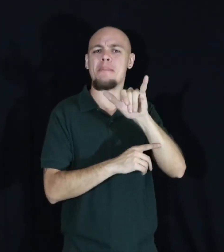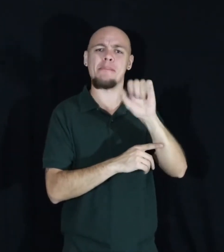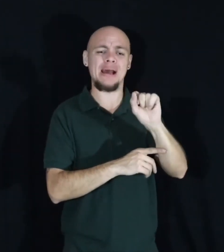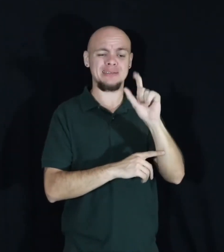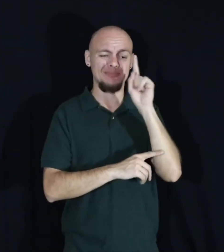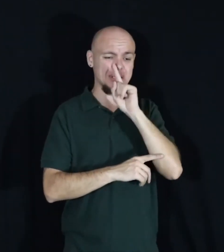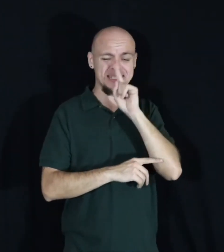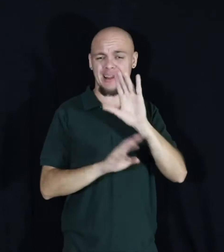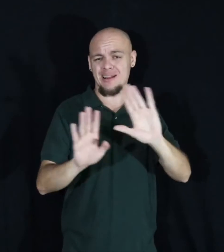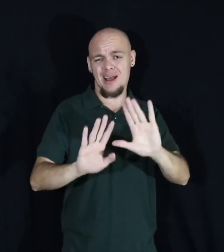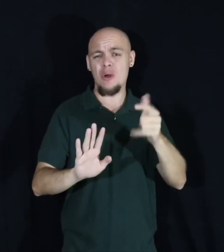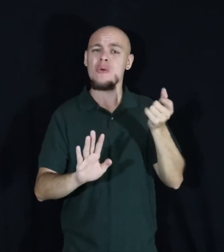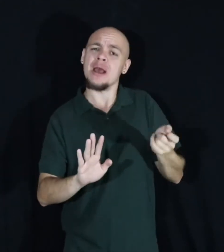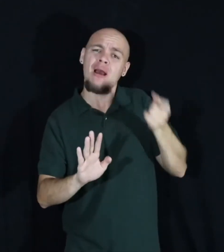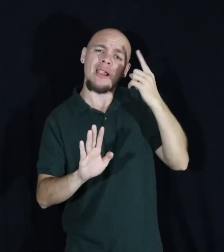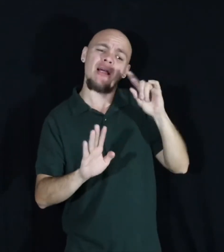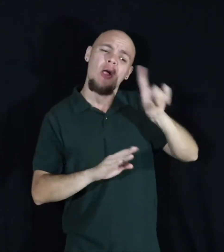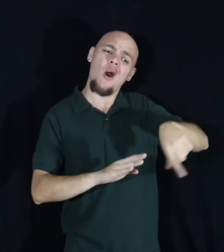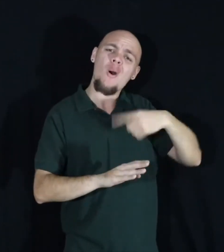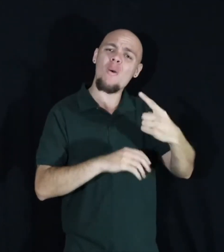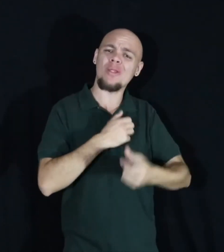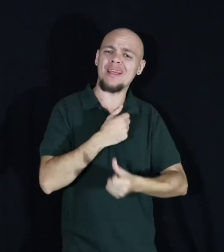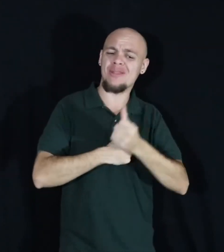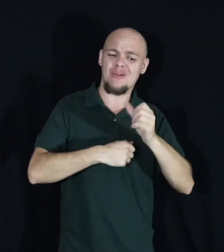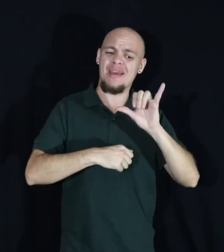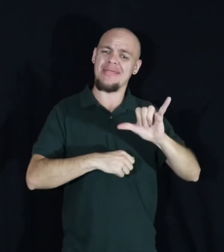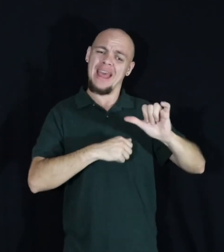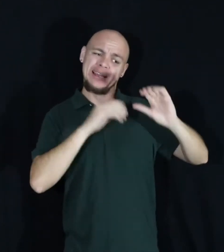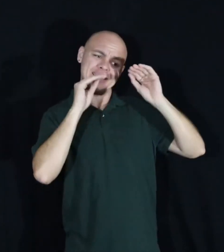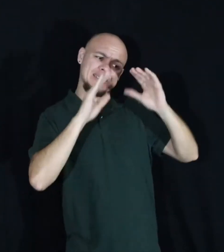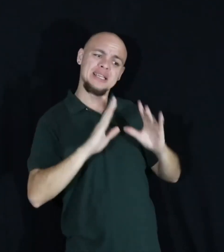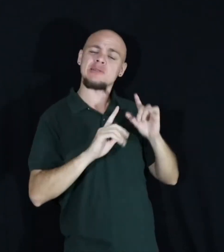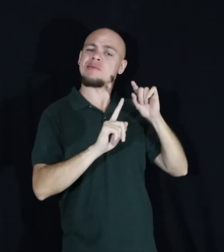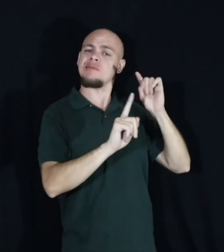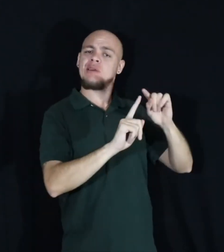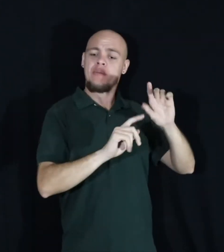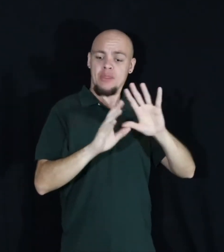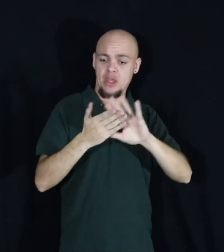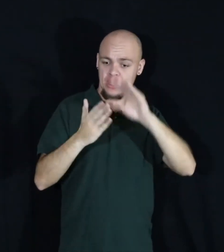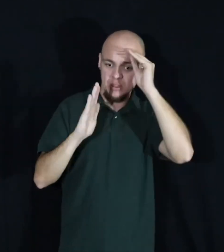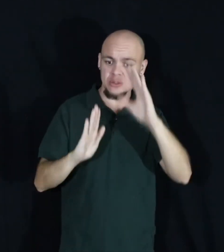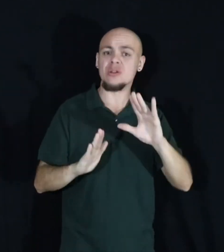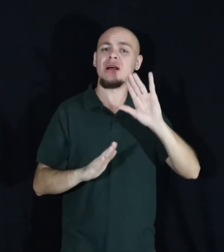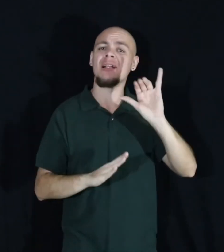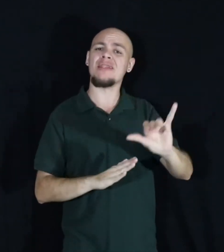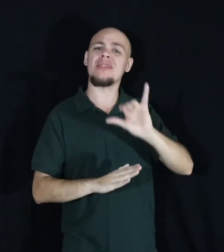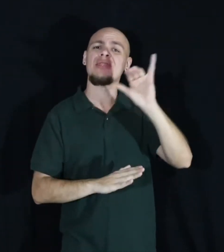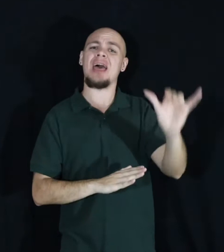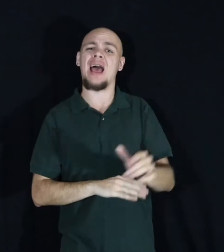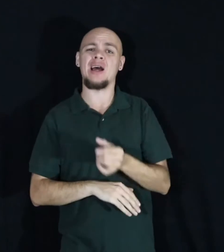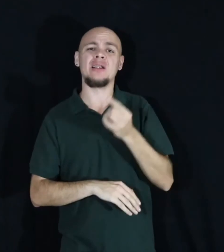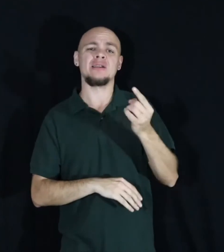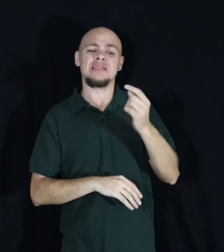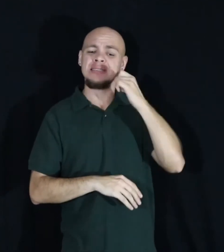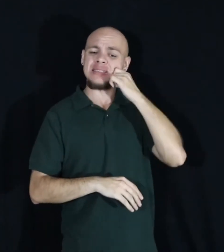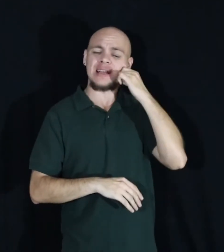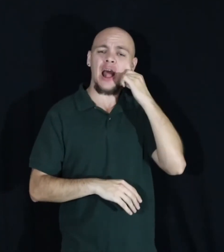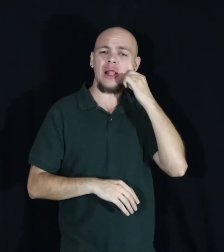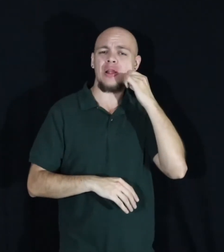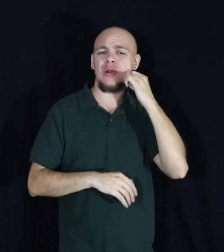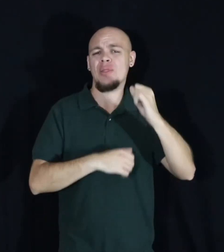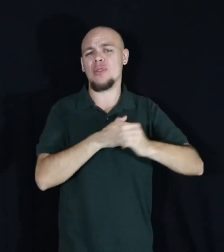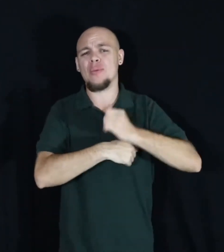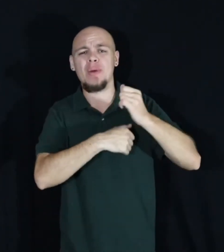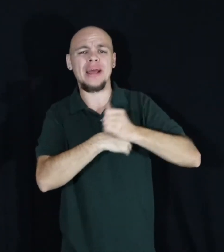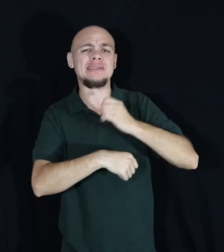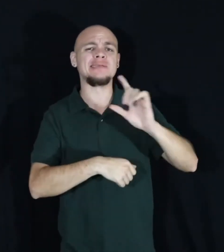when we all know the only threat for that teacher from those students is the lethal weapon of their skin. Those students,